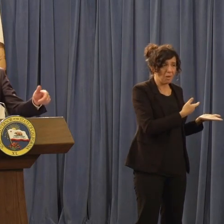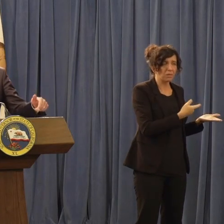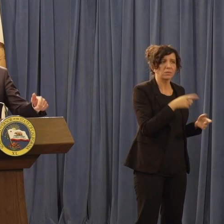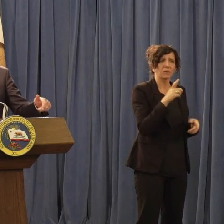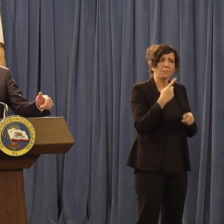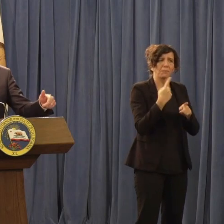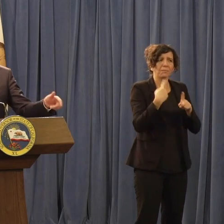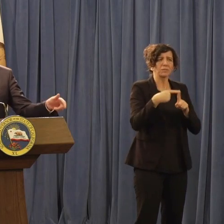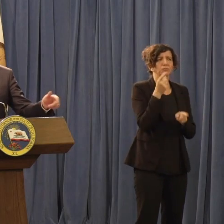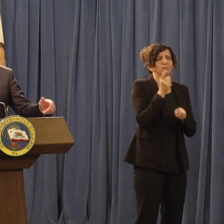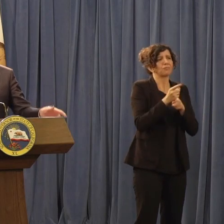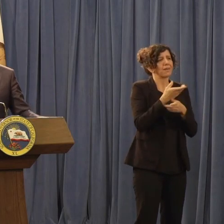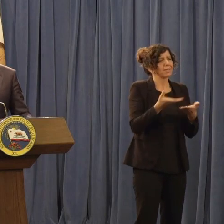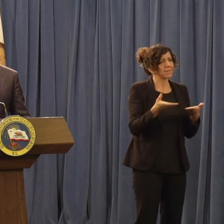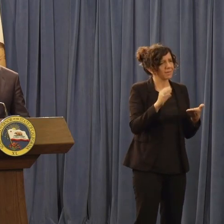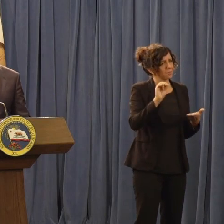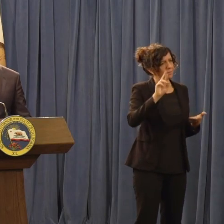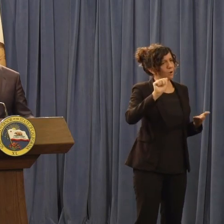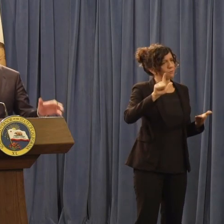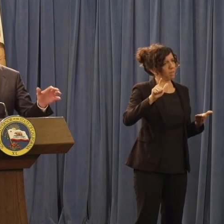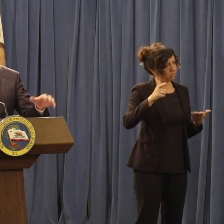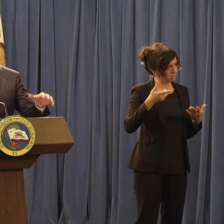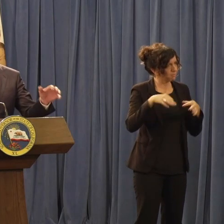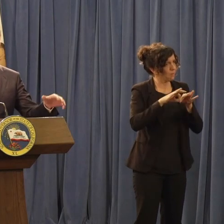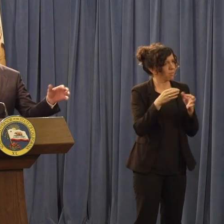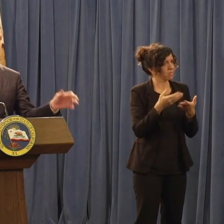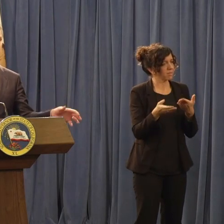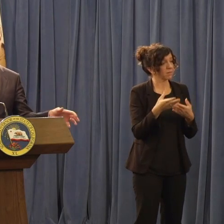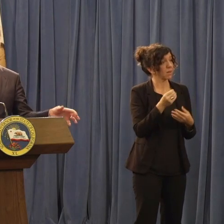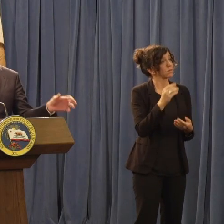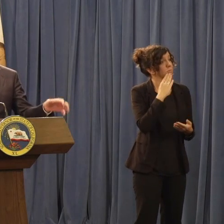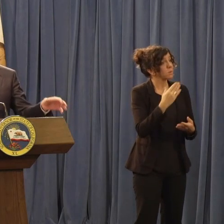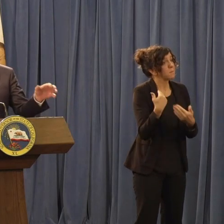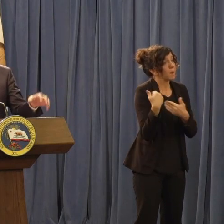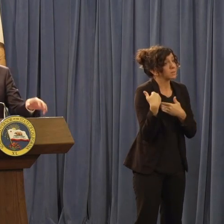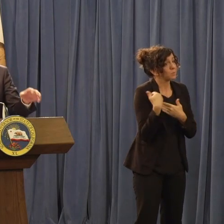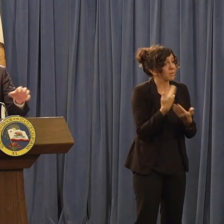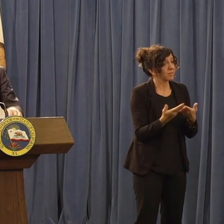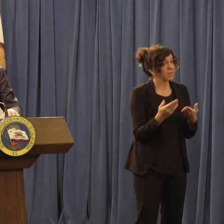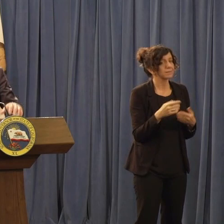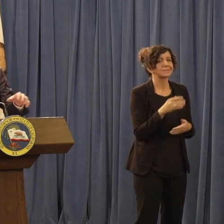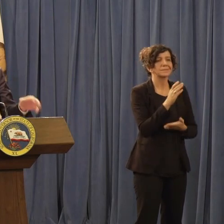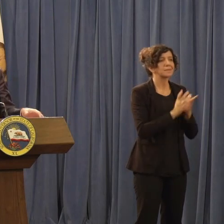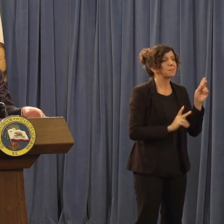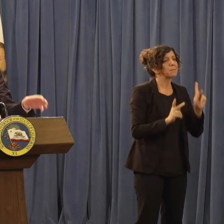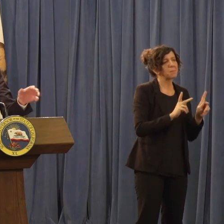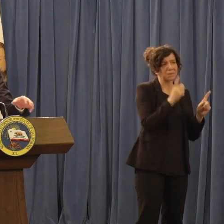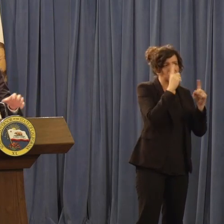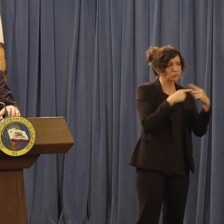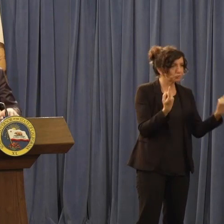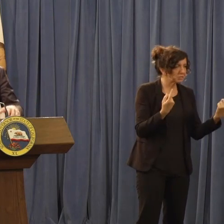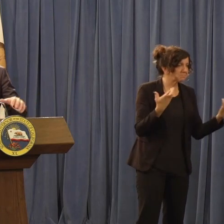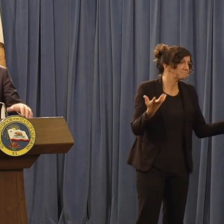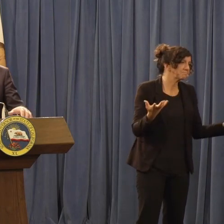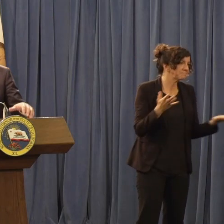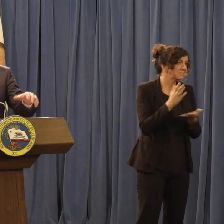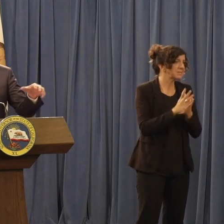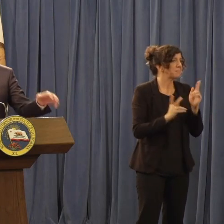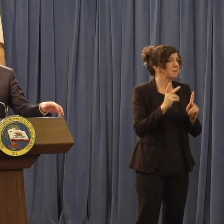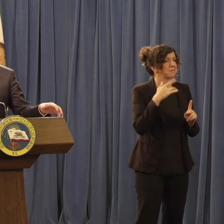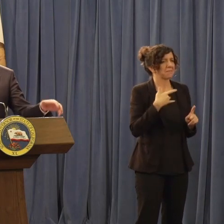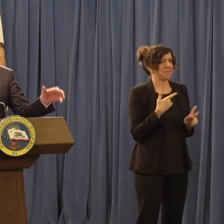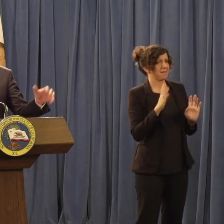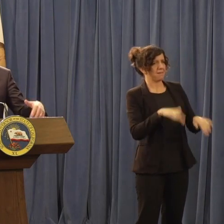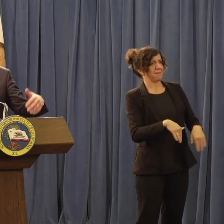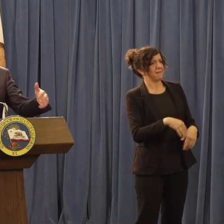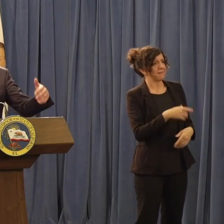believe it is the financially responsible thing to do. Some don't believe in doing the financially responsible thing. Some don't believe in the morality